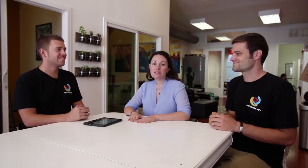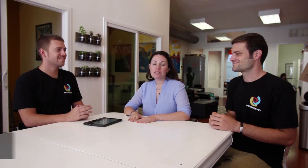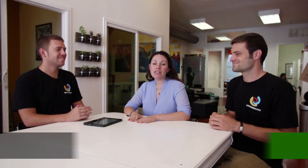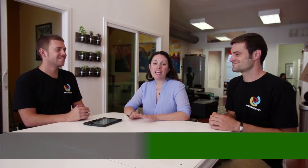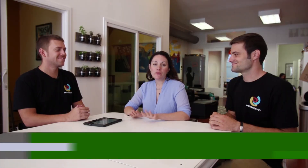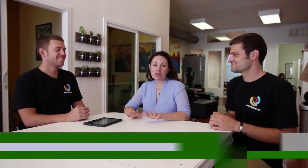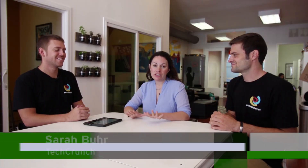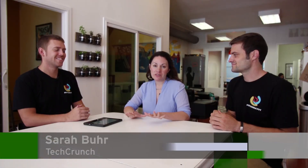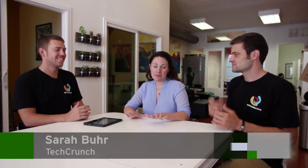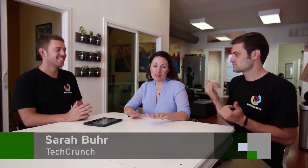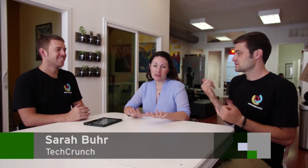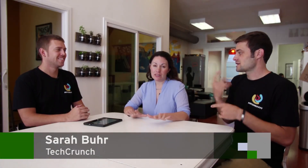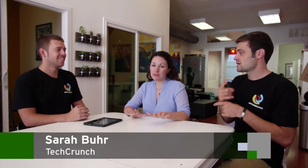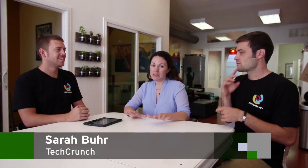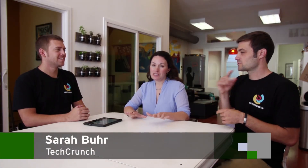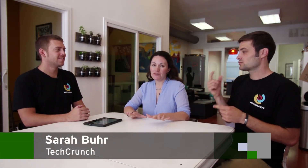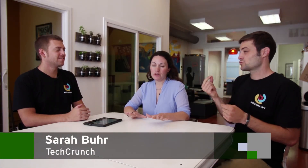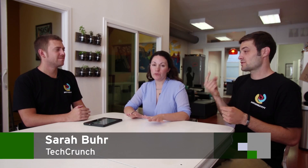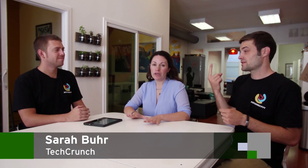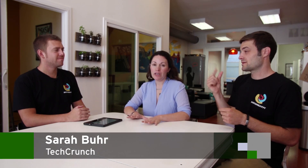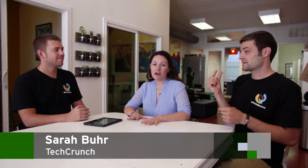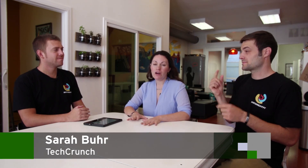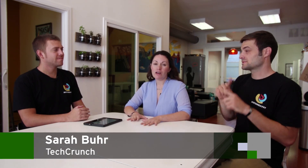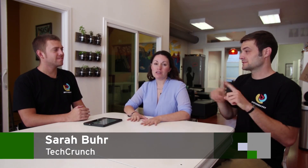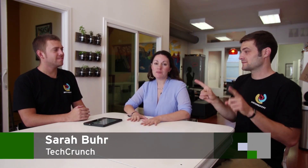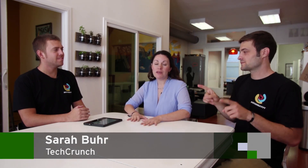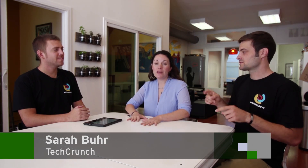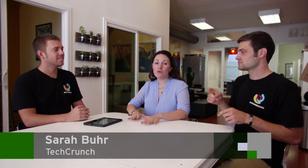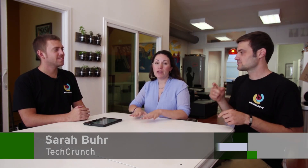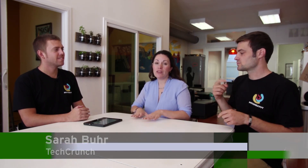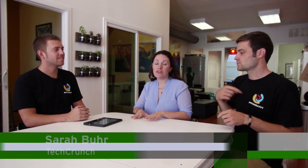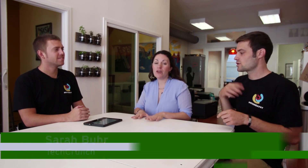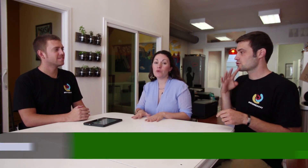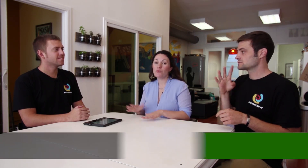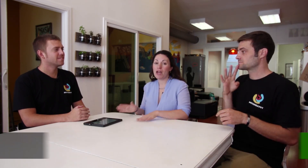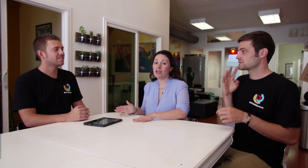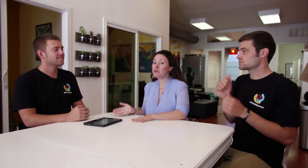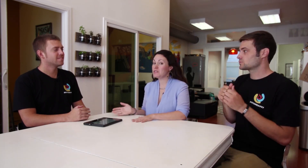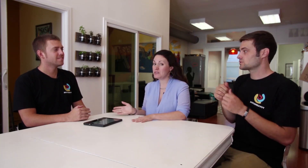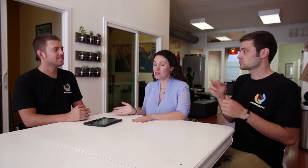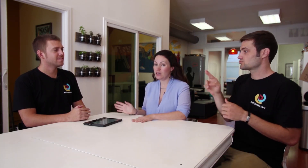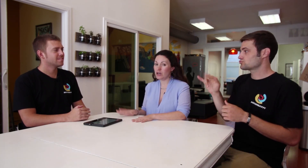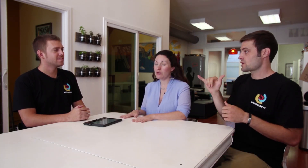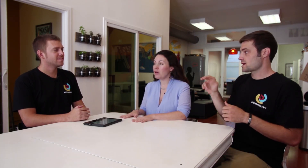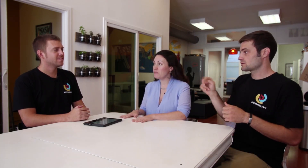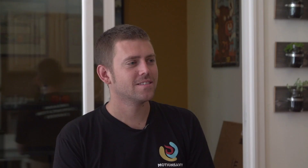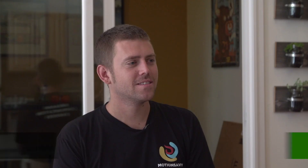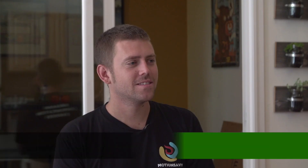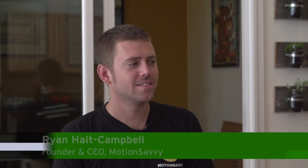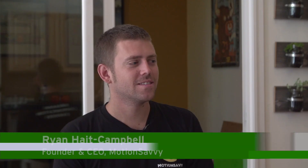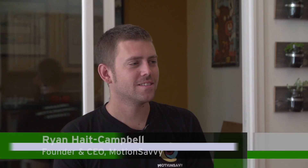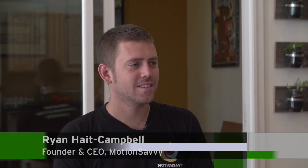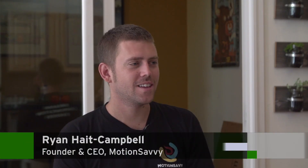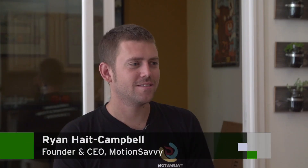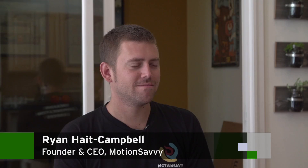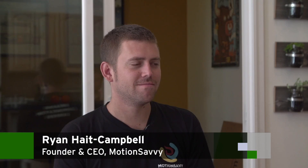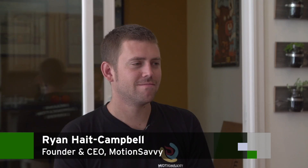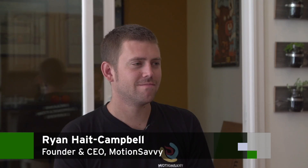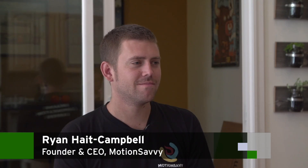Today we're going to do something a little bit different. We are speaking with Ryan who's the CEO of Motion Savvy and his